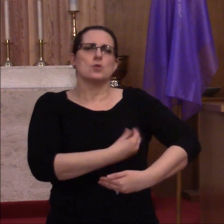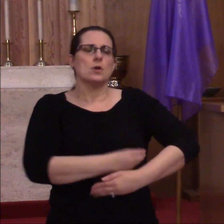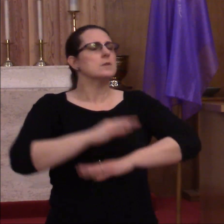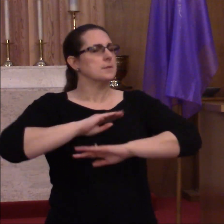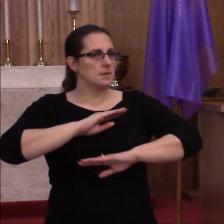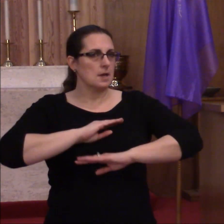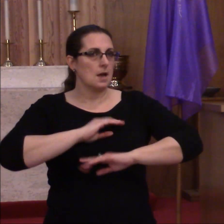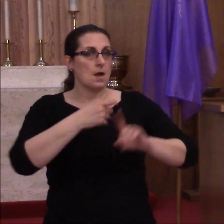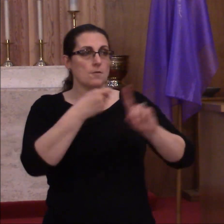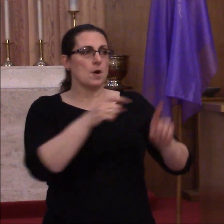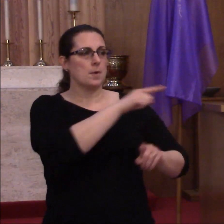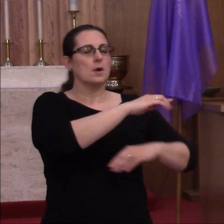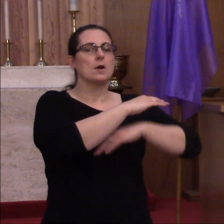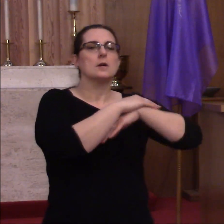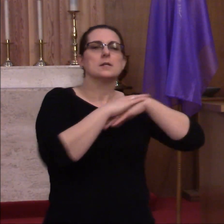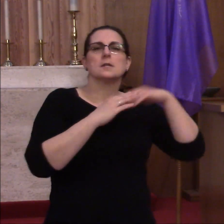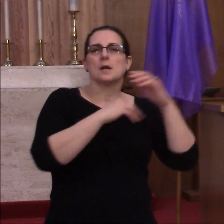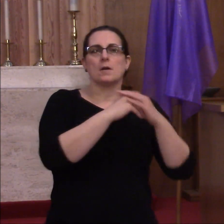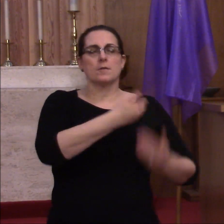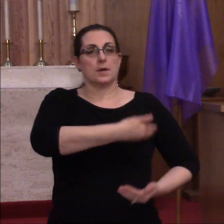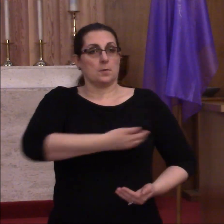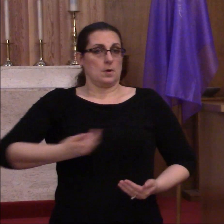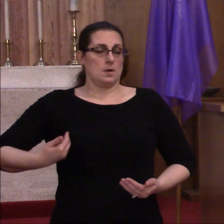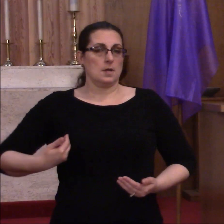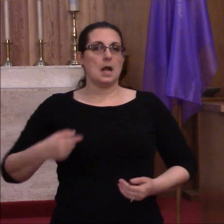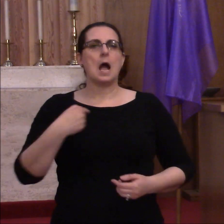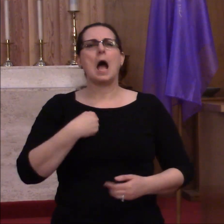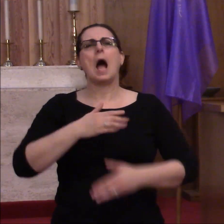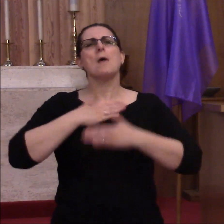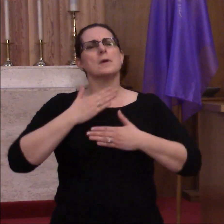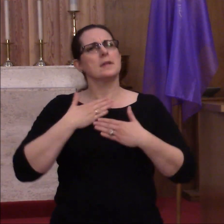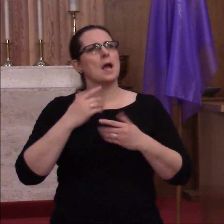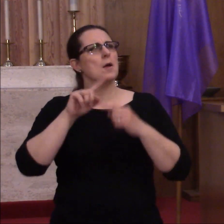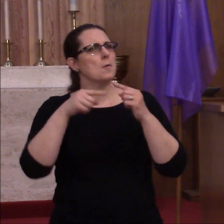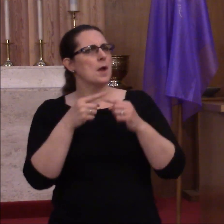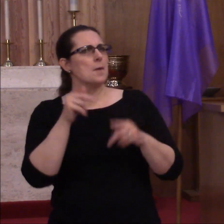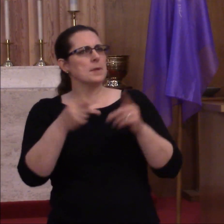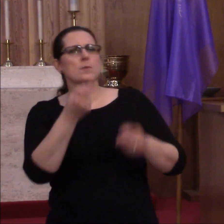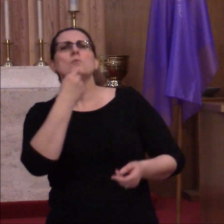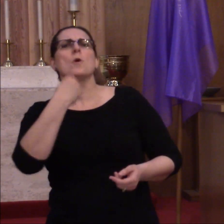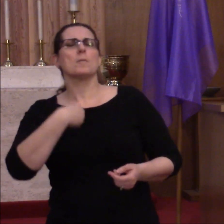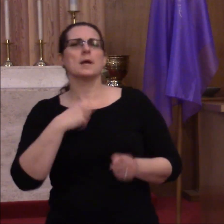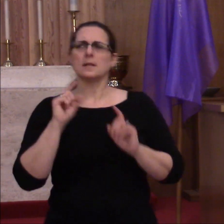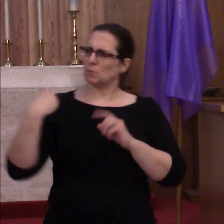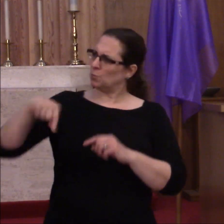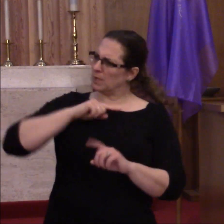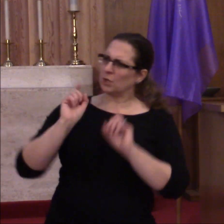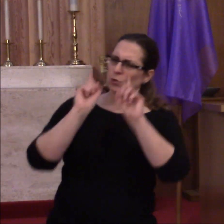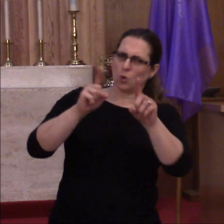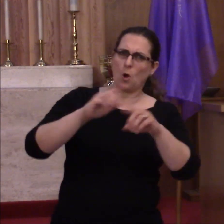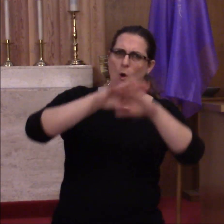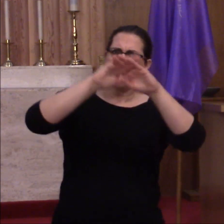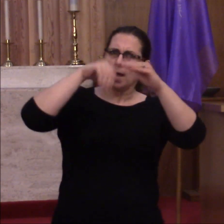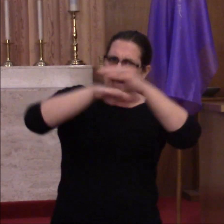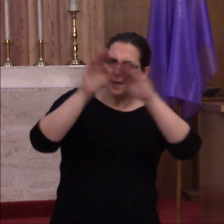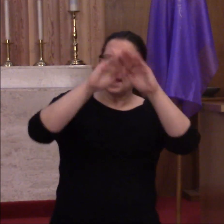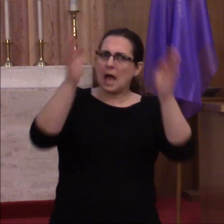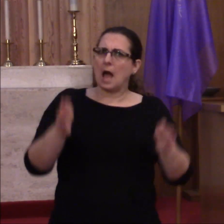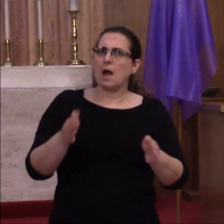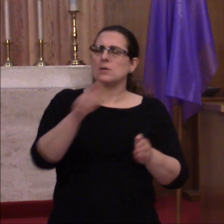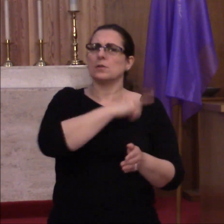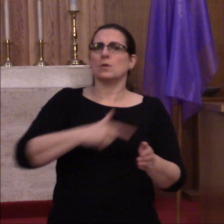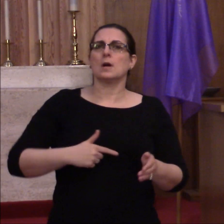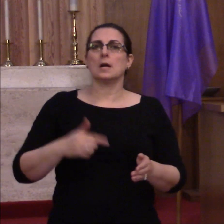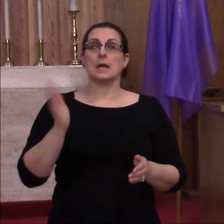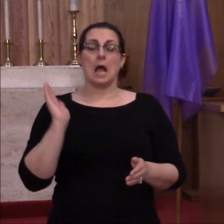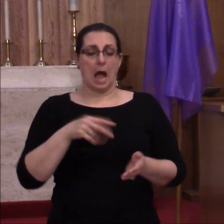from her consoling breast. I was glad when they said to me, let us go to the house of the Lord. Our